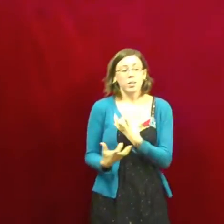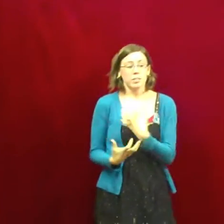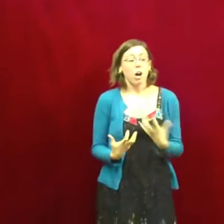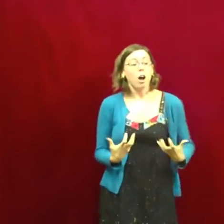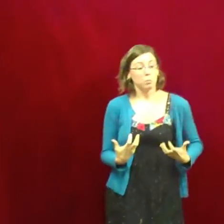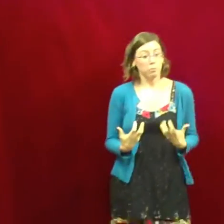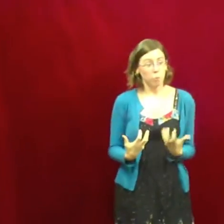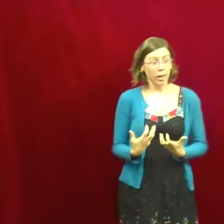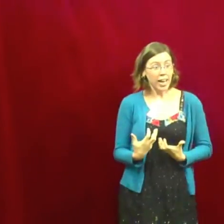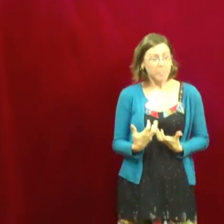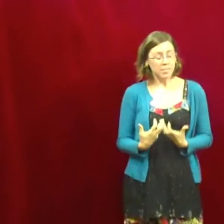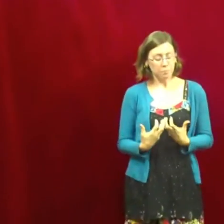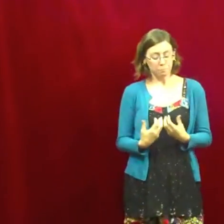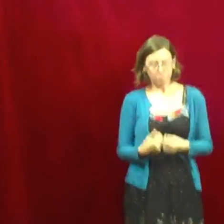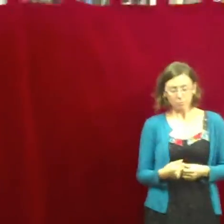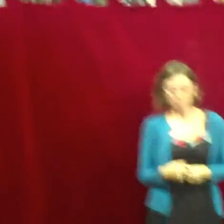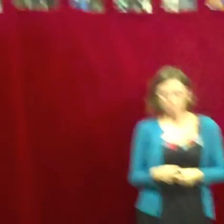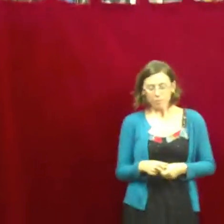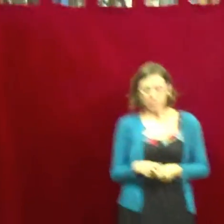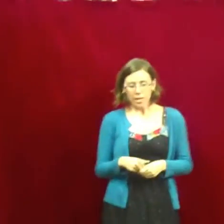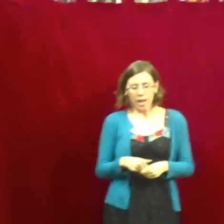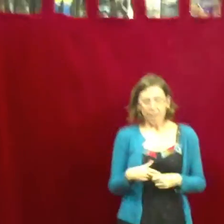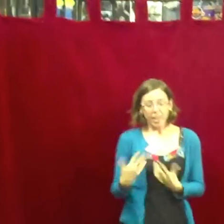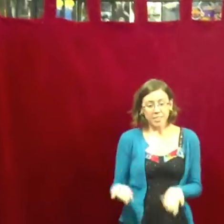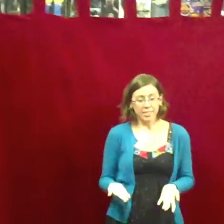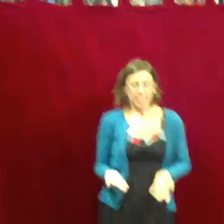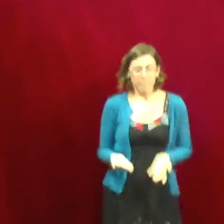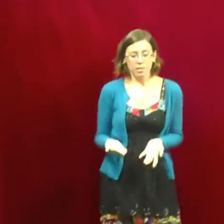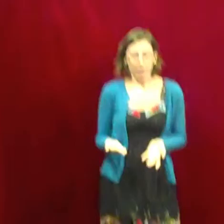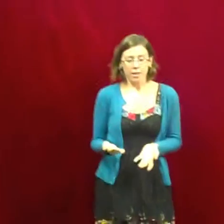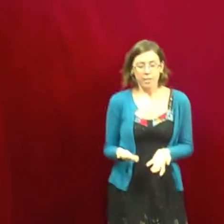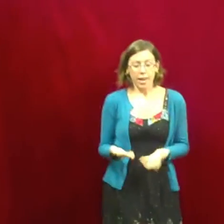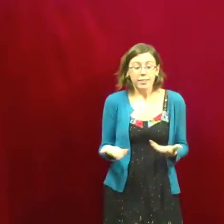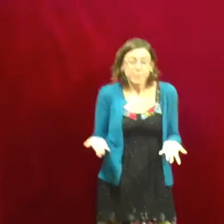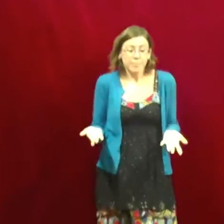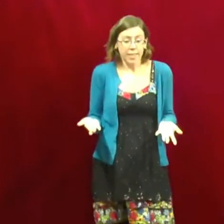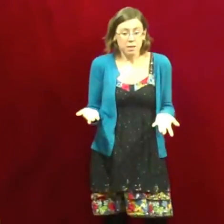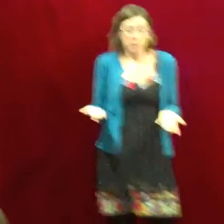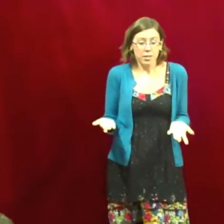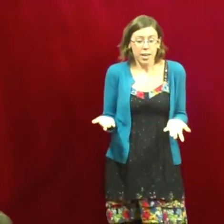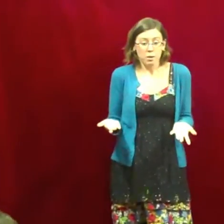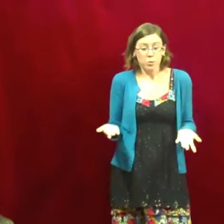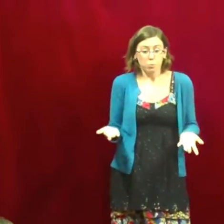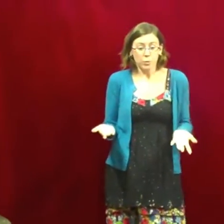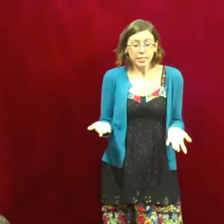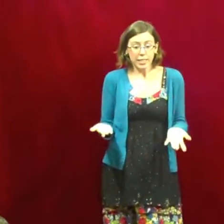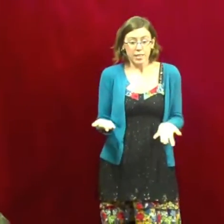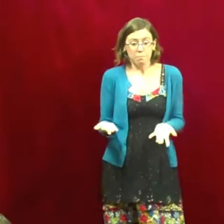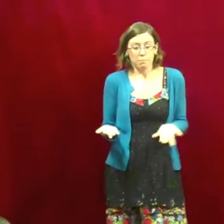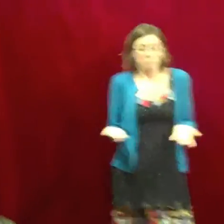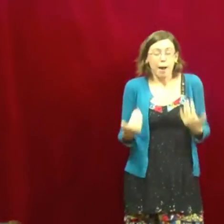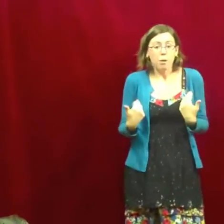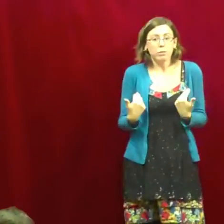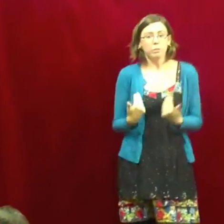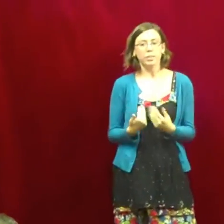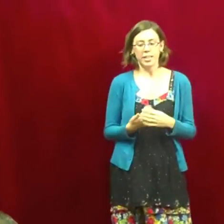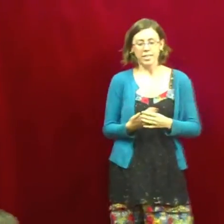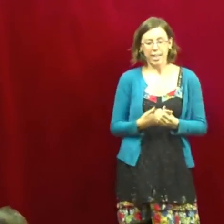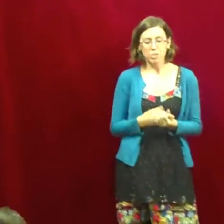a talk beforehand. And I got to sit in and, and listen to him. And, and it was a really powerful and engaging